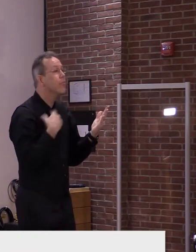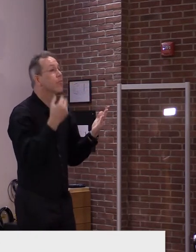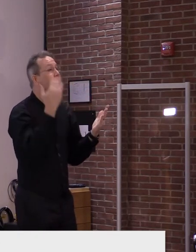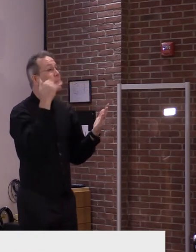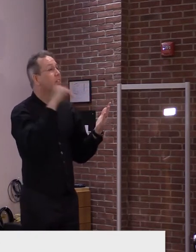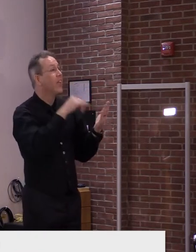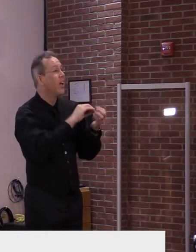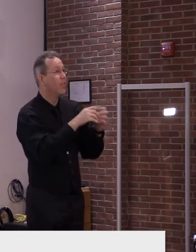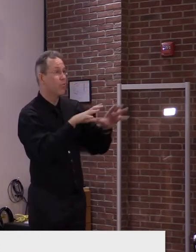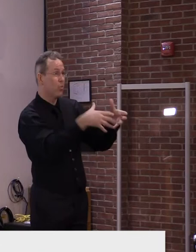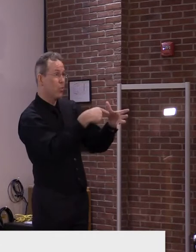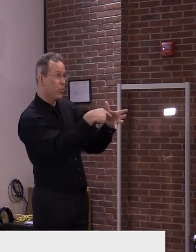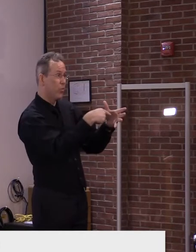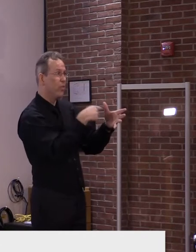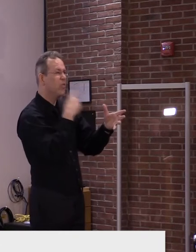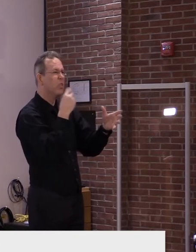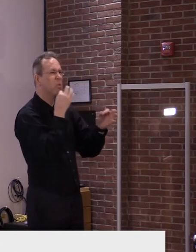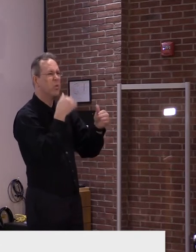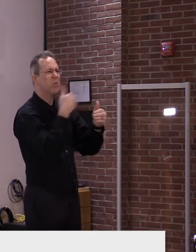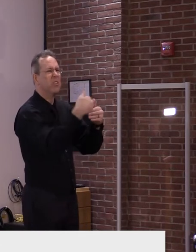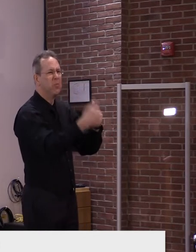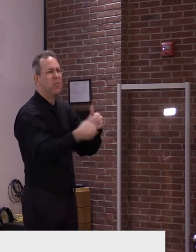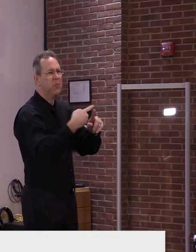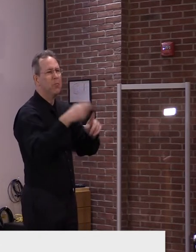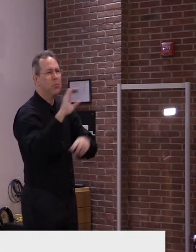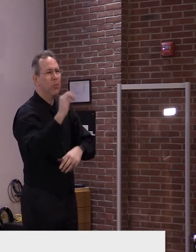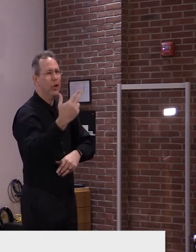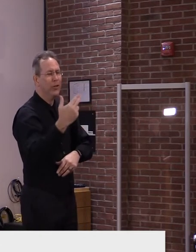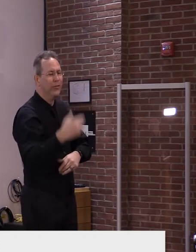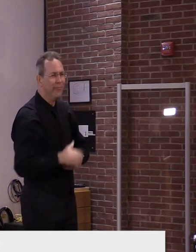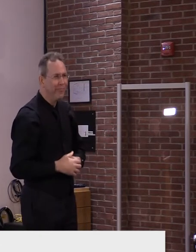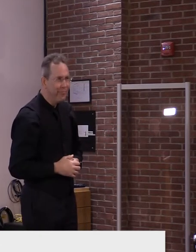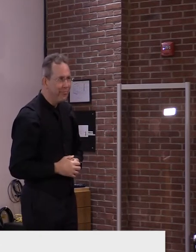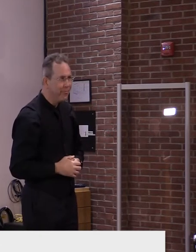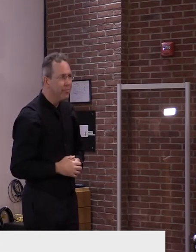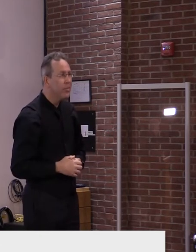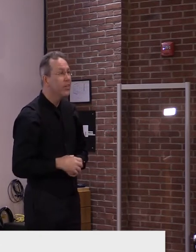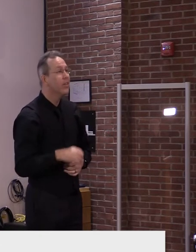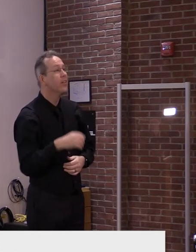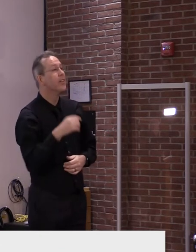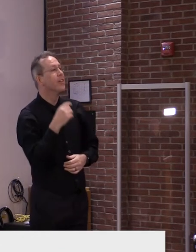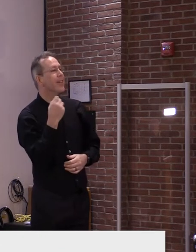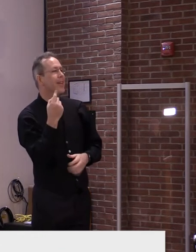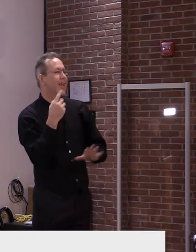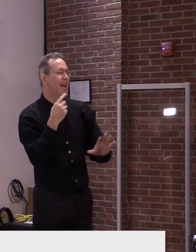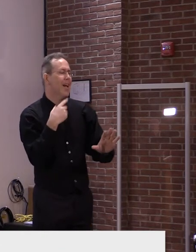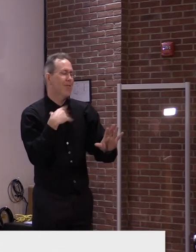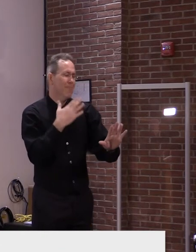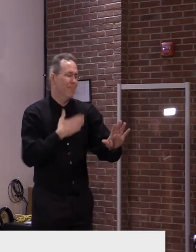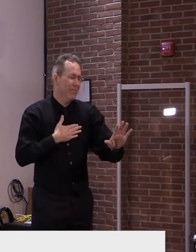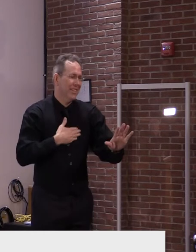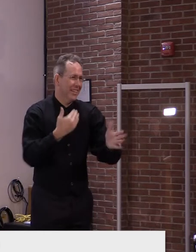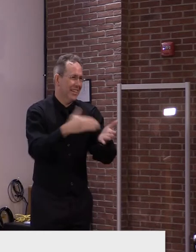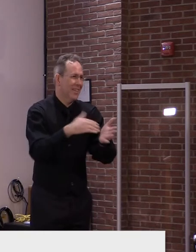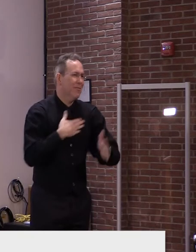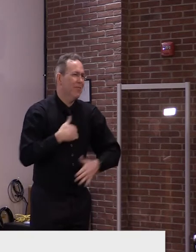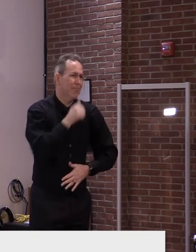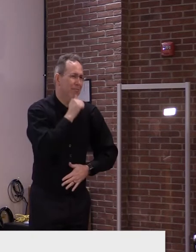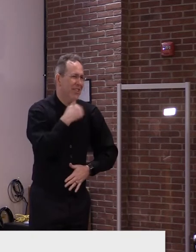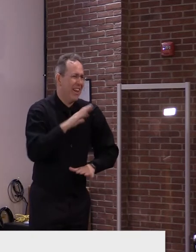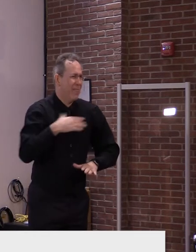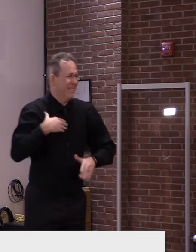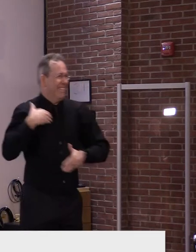I would just ask your reader to, uh, stay tuned. It will be self-evident once they, uh, sign on